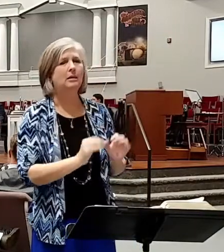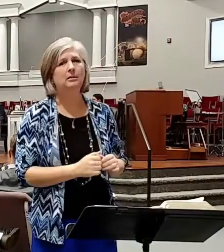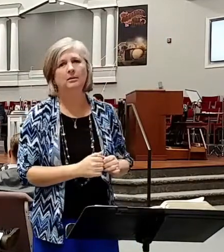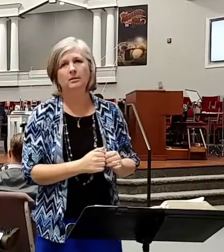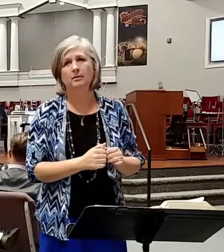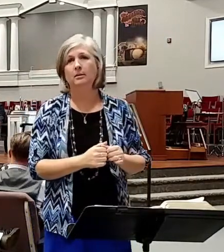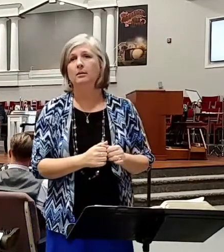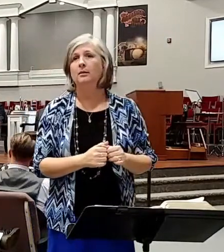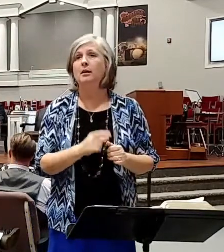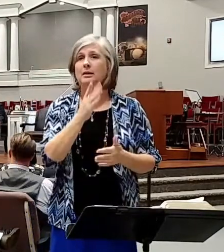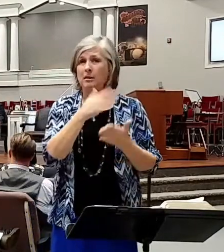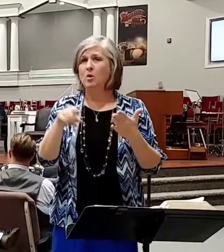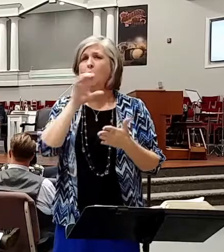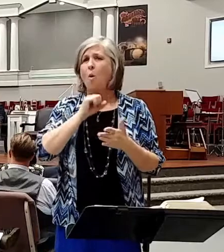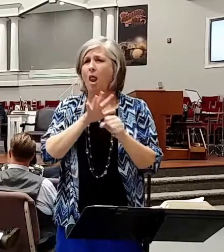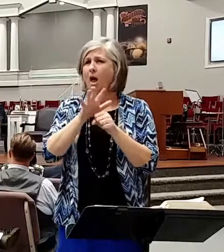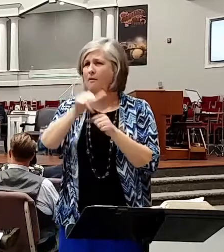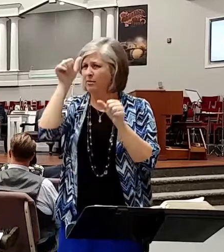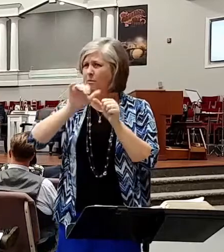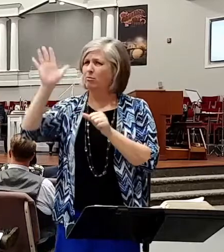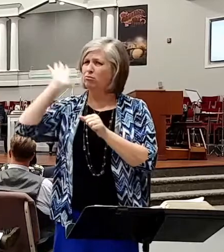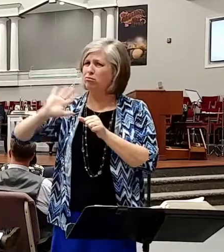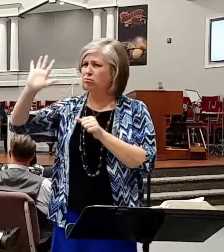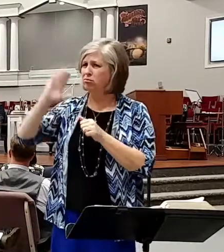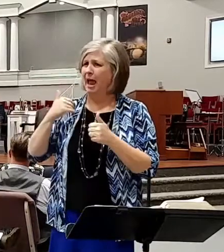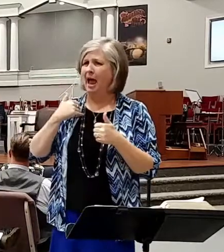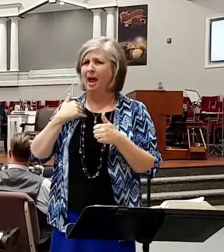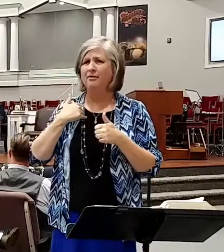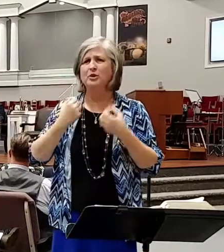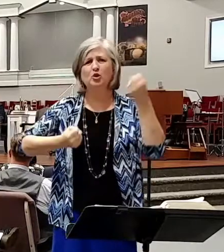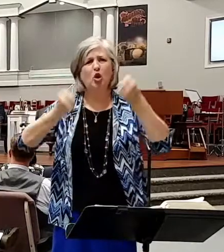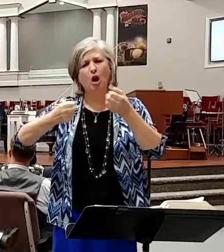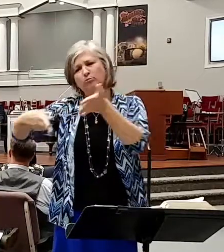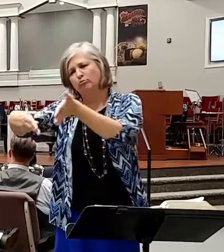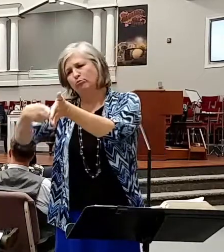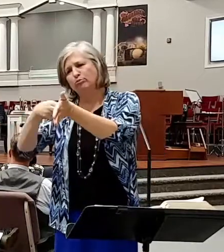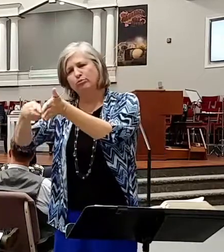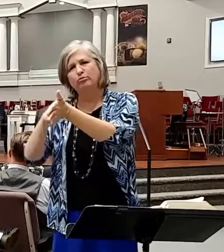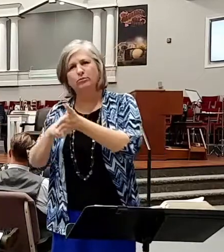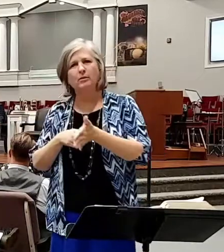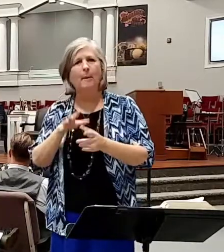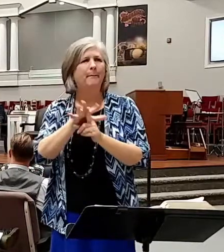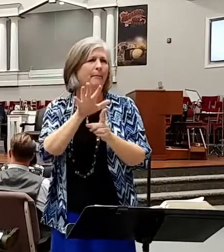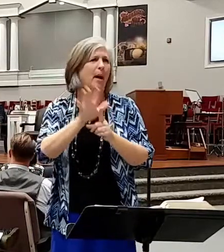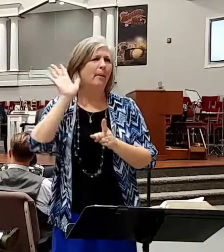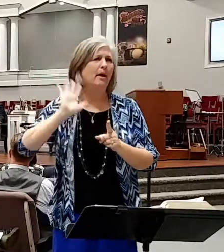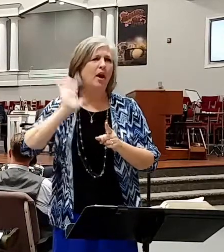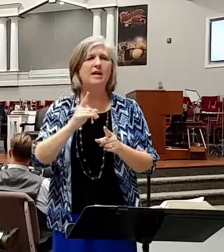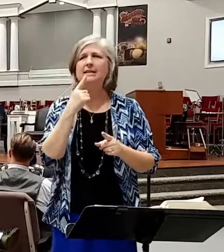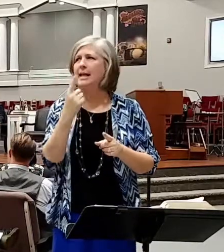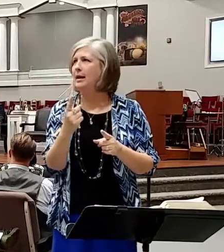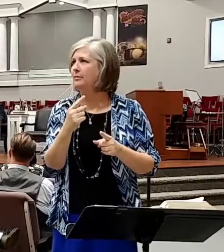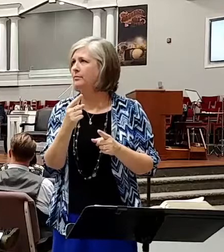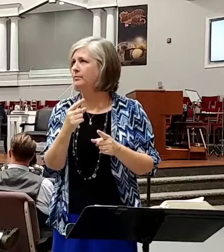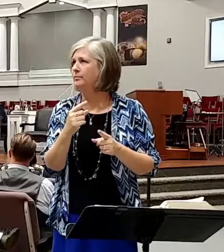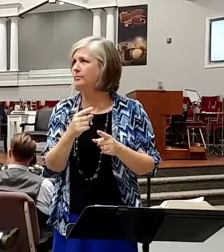of you are old enough to remember back in the days when they had these bumper stickers that was out, pretty popular at the time. It said this, God's Word.